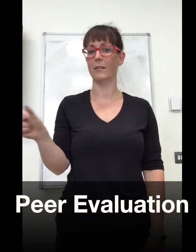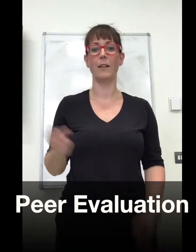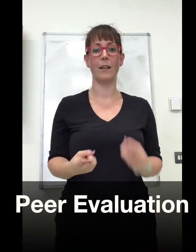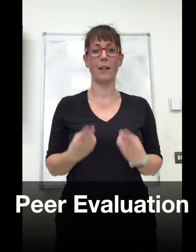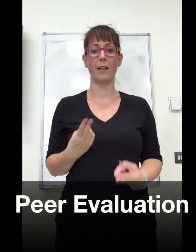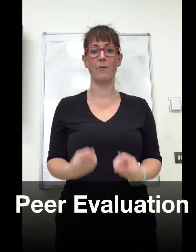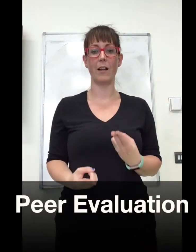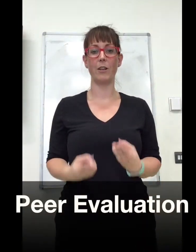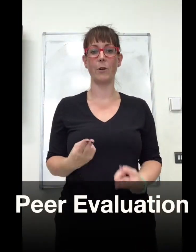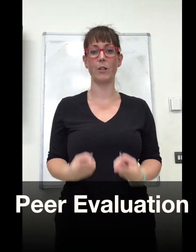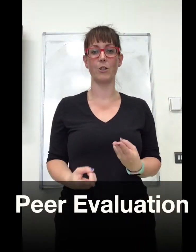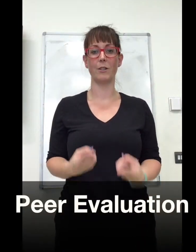evaluation,